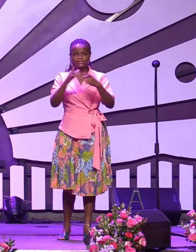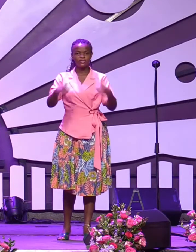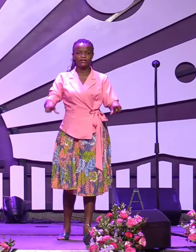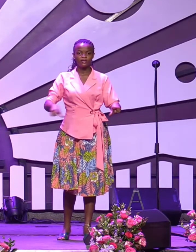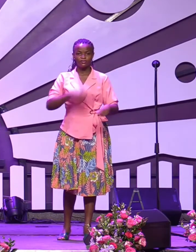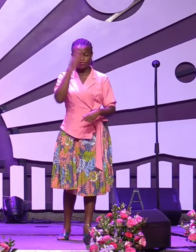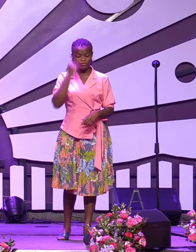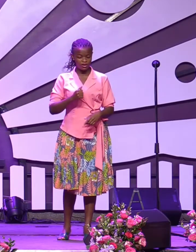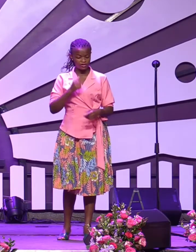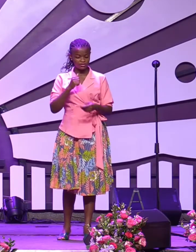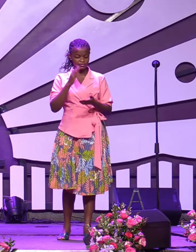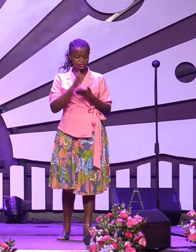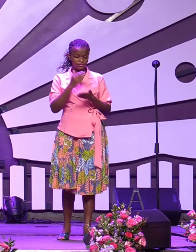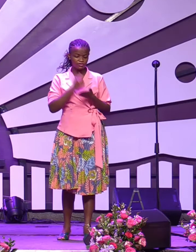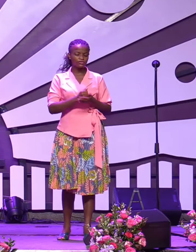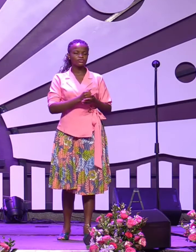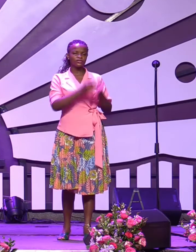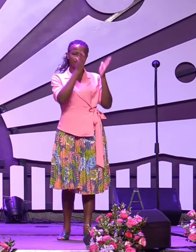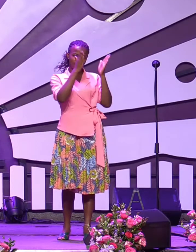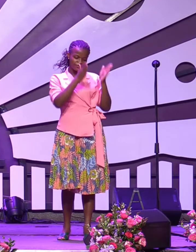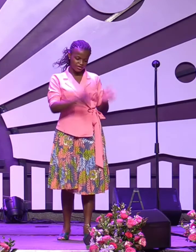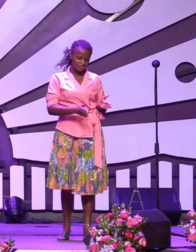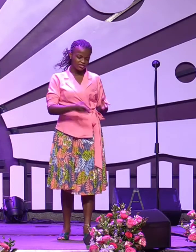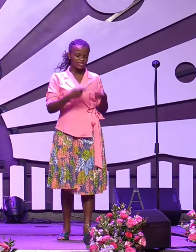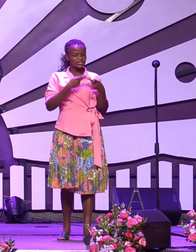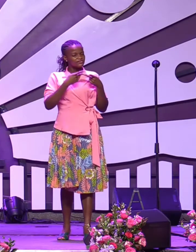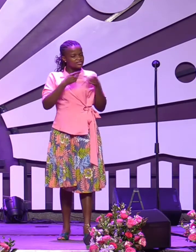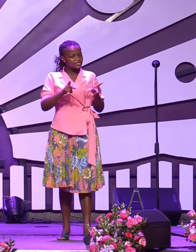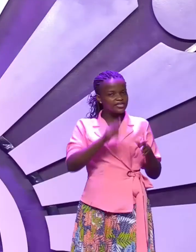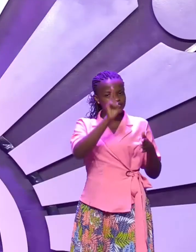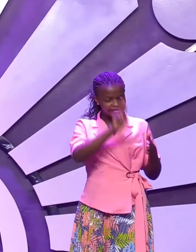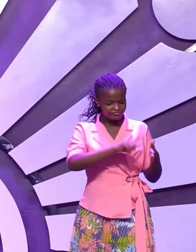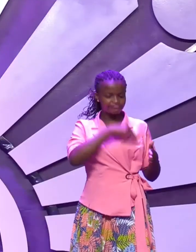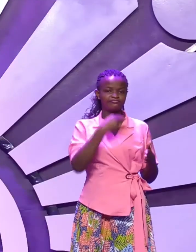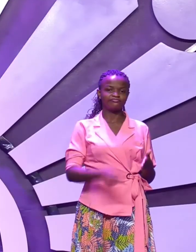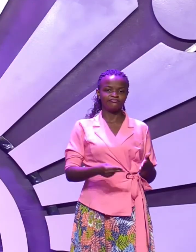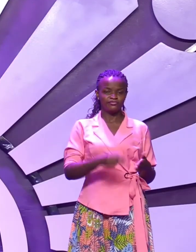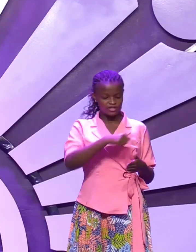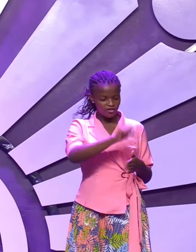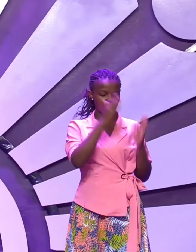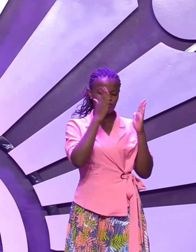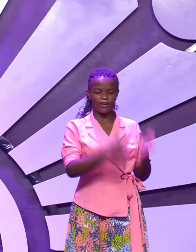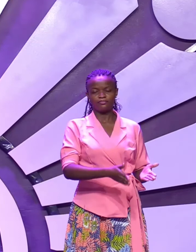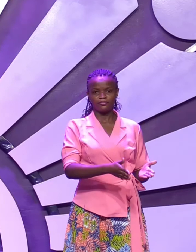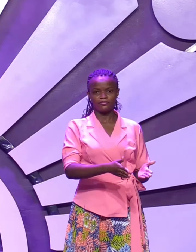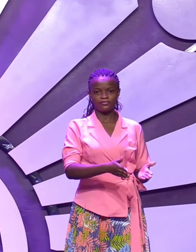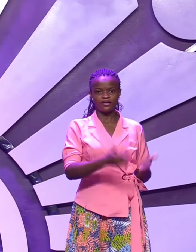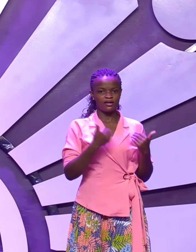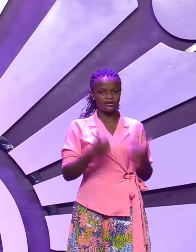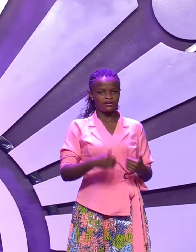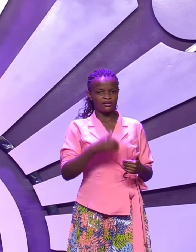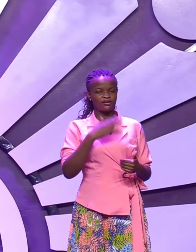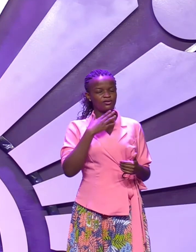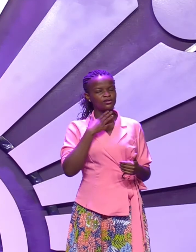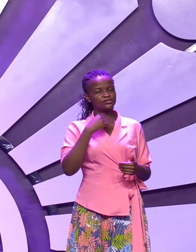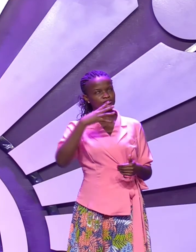because you are a man because you are a man you are beginning to fail you are a man I won't take you